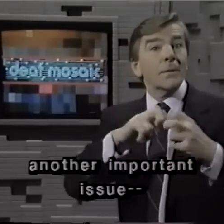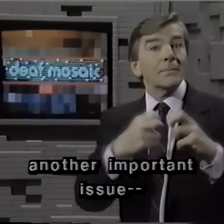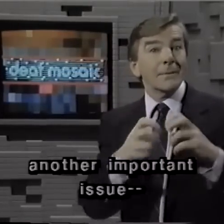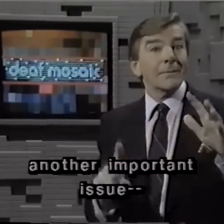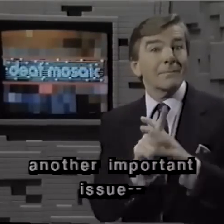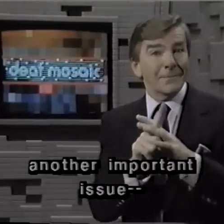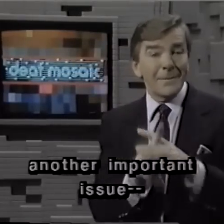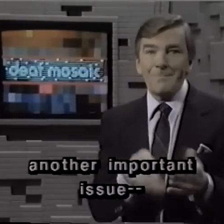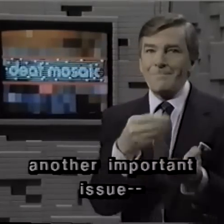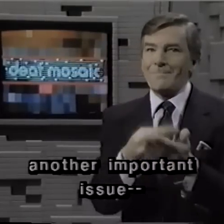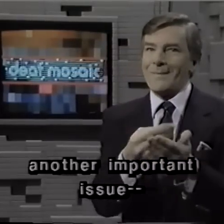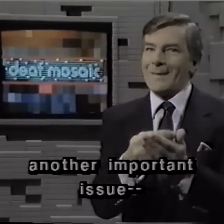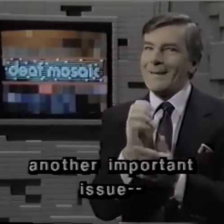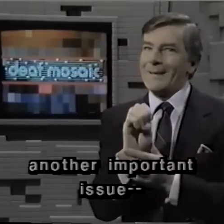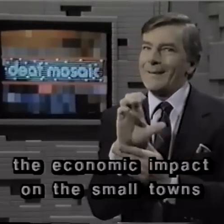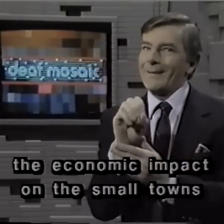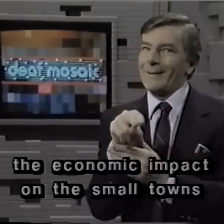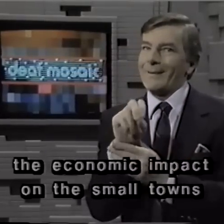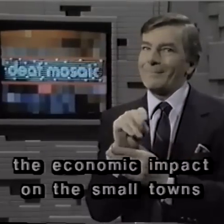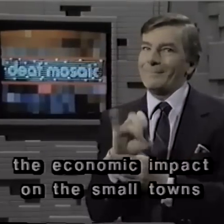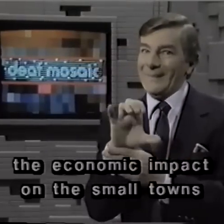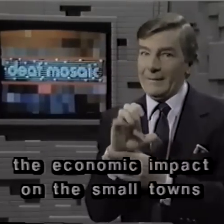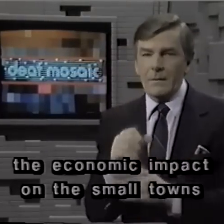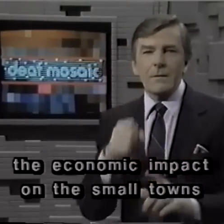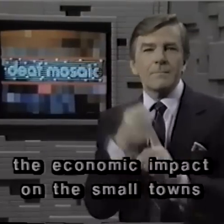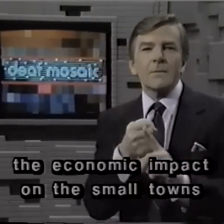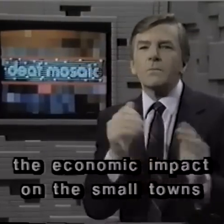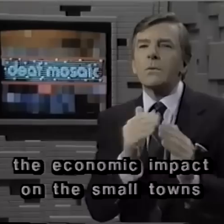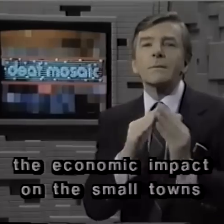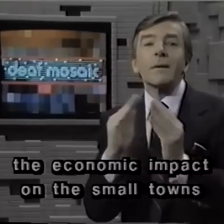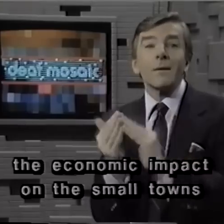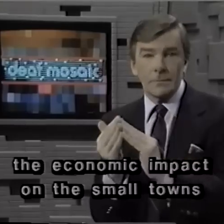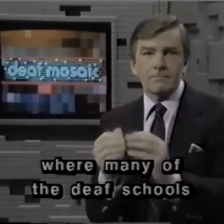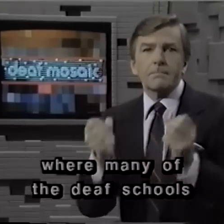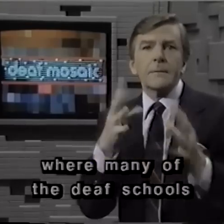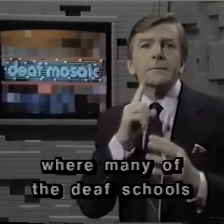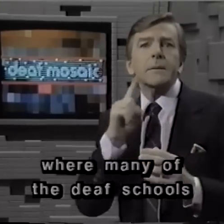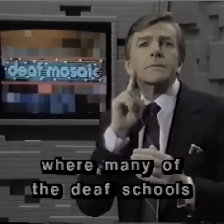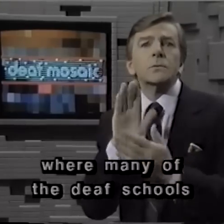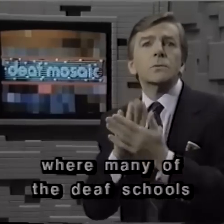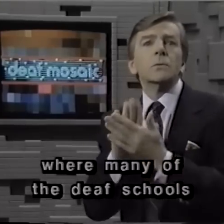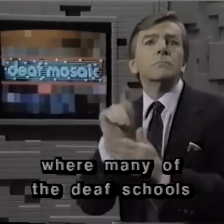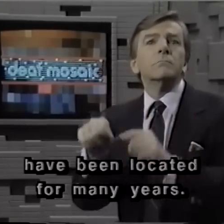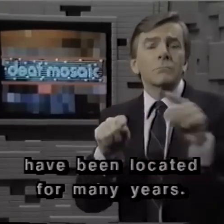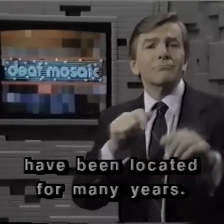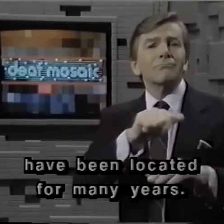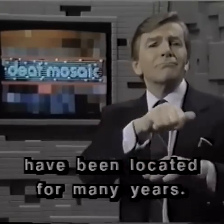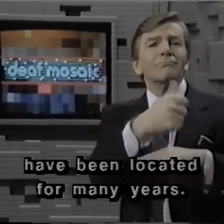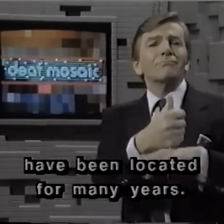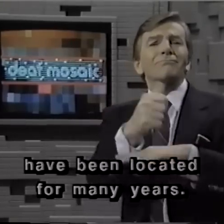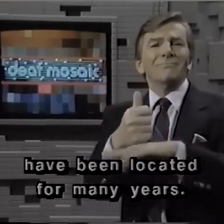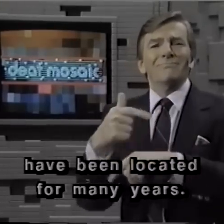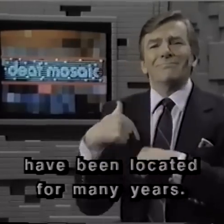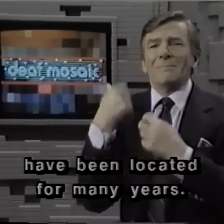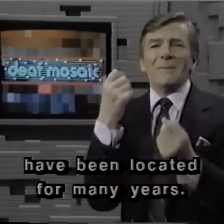important issue, the economic impact on the small towns where many of the deaf schools have been located for many years.